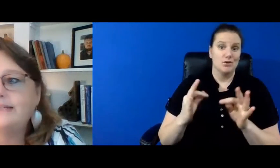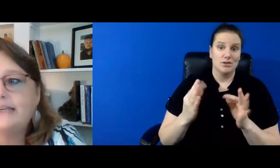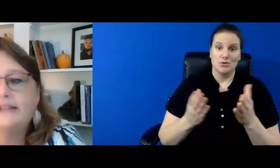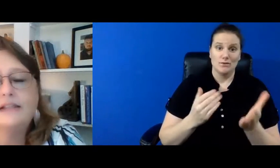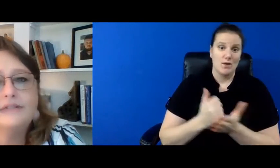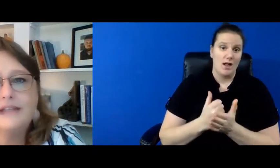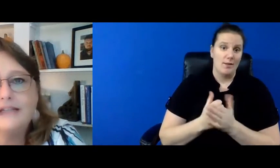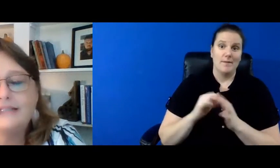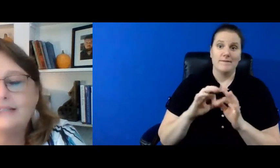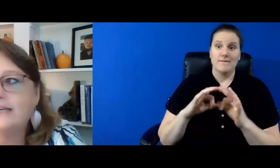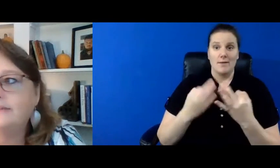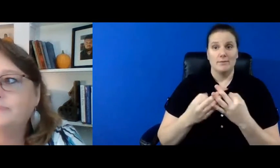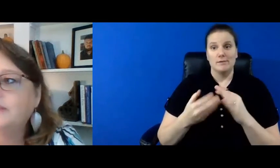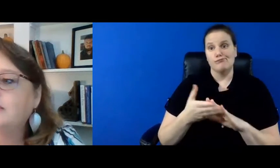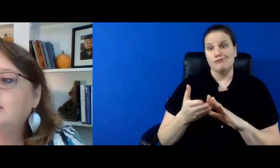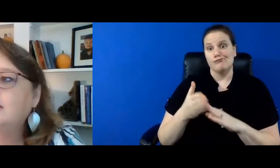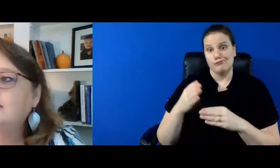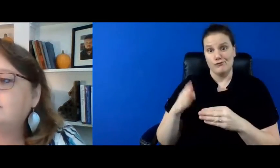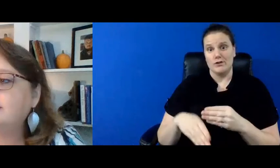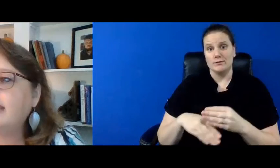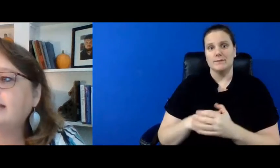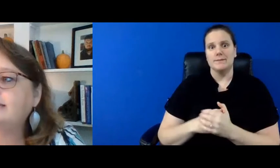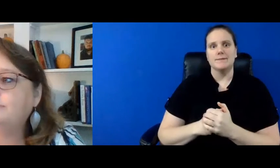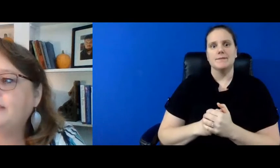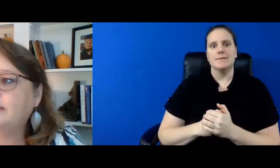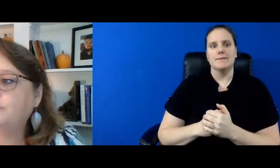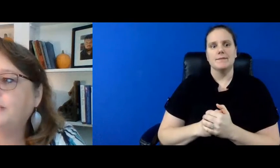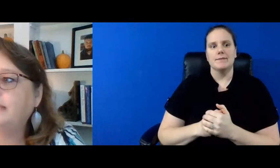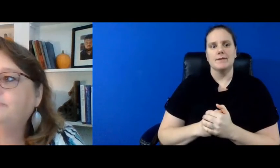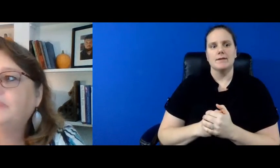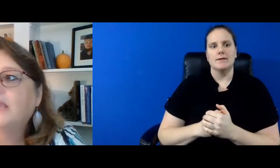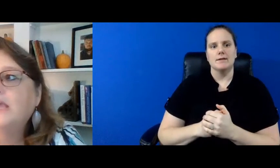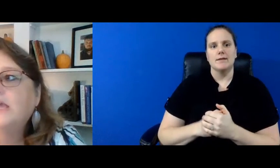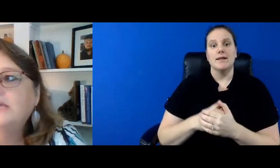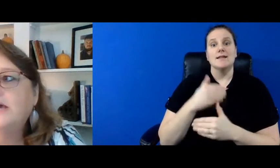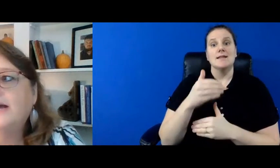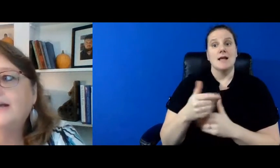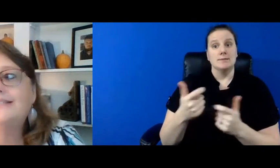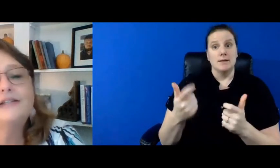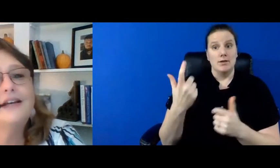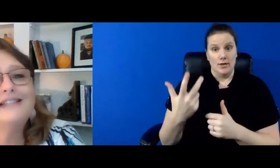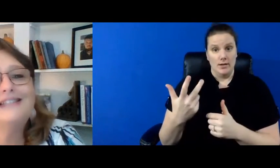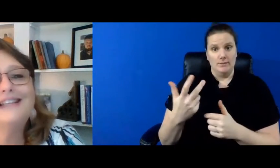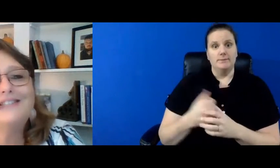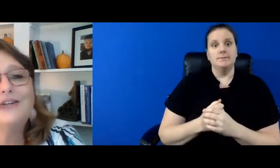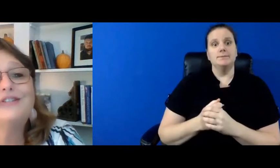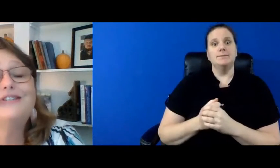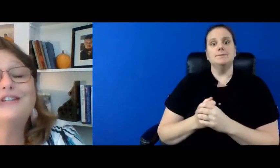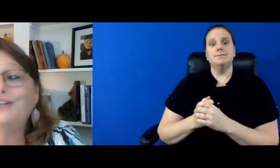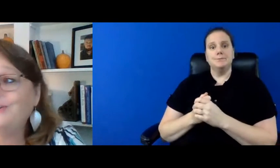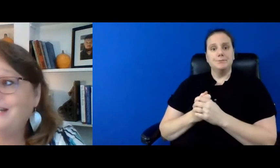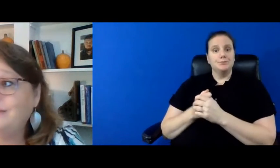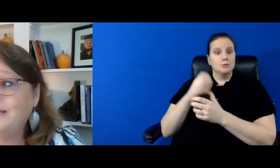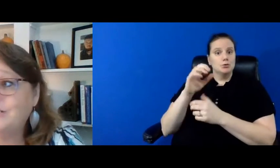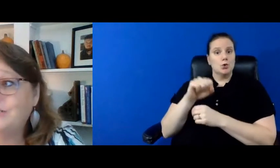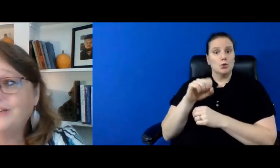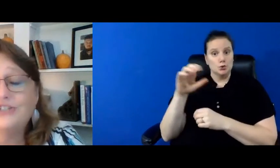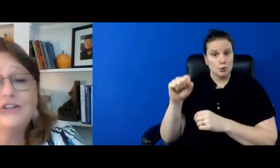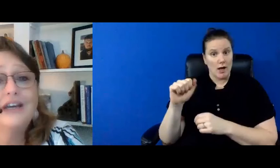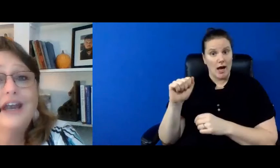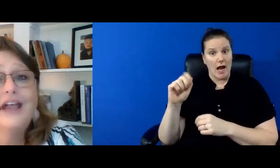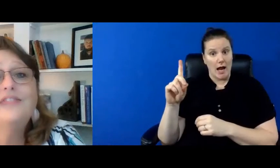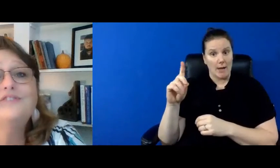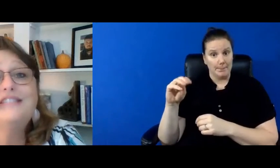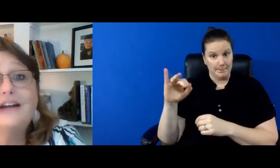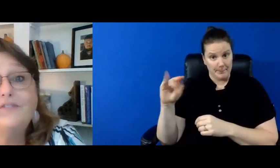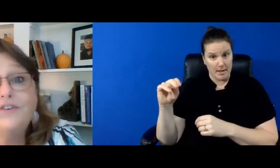help families get those things done so the next big three is the social security administration